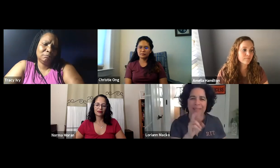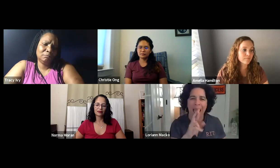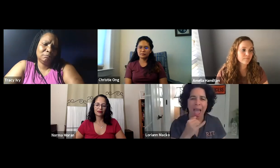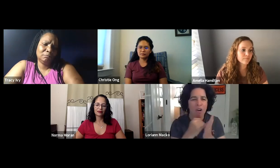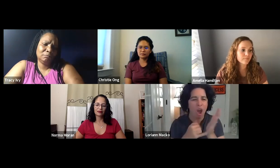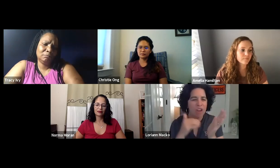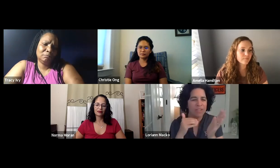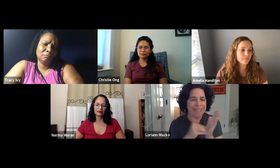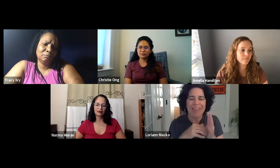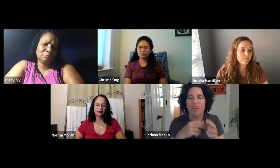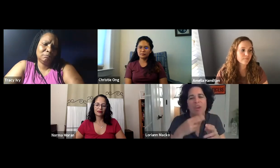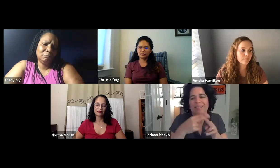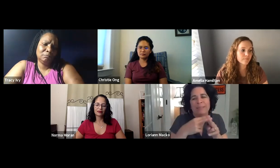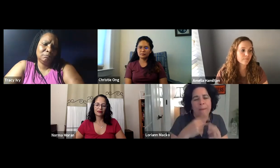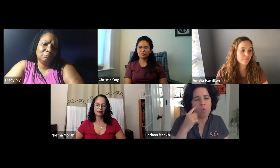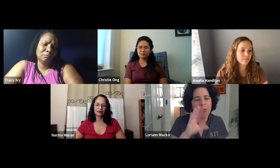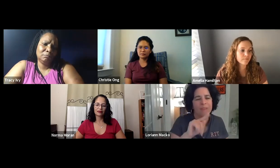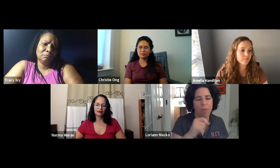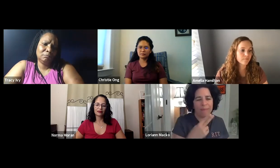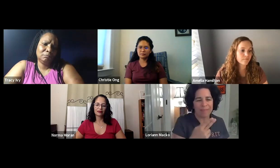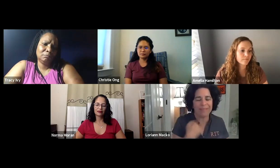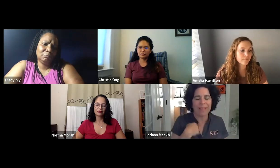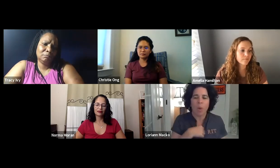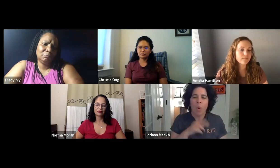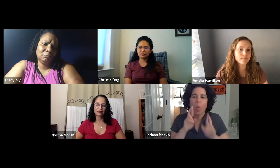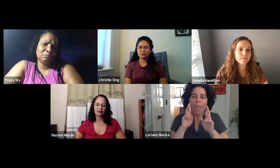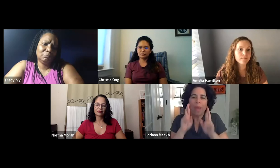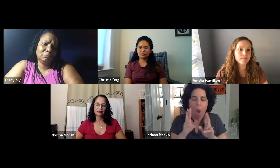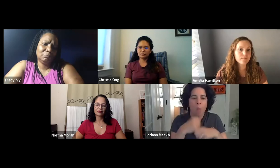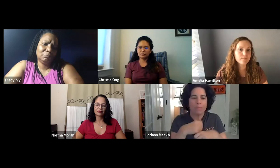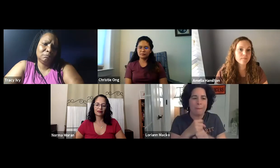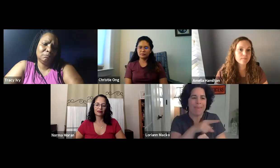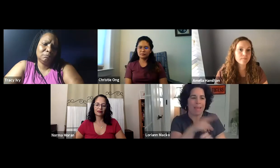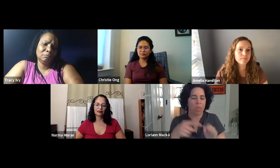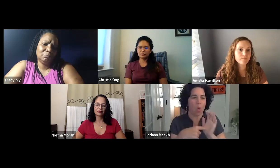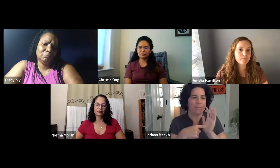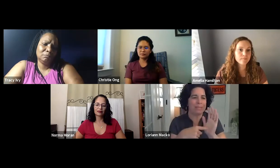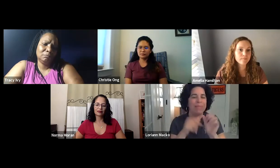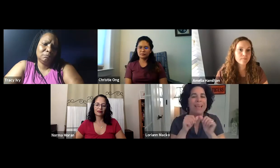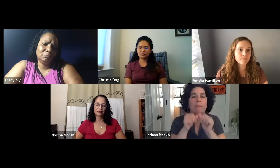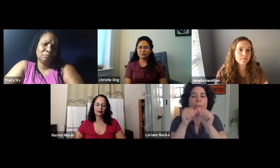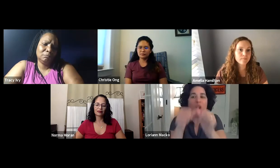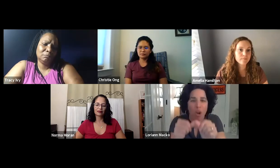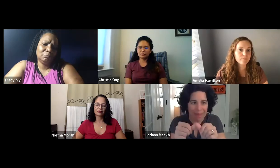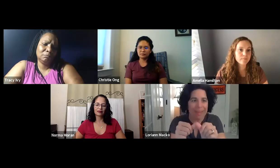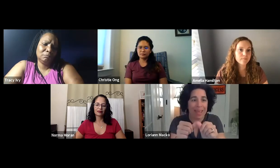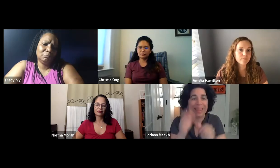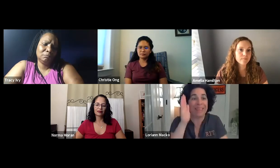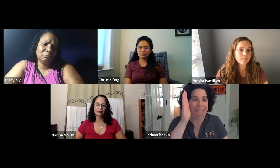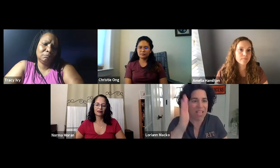It was set up in the second floor of the Dyer Arts Center. And that was just, again, temporary during the 50th. We are hoping to make them